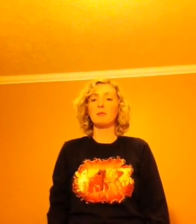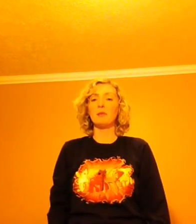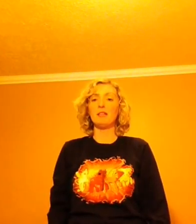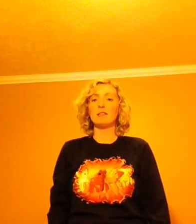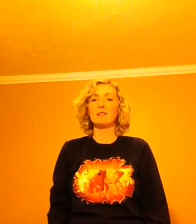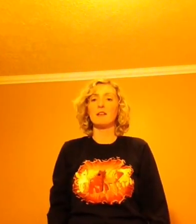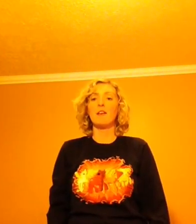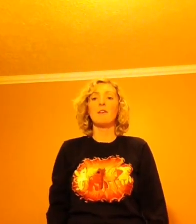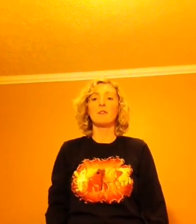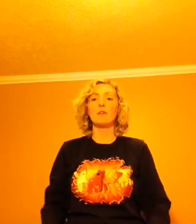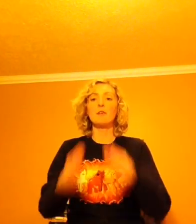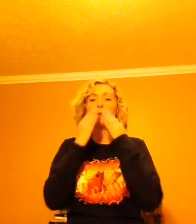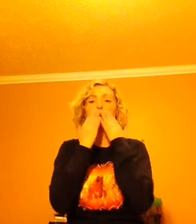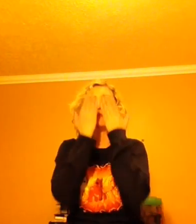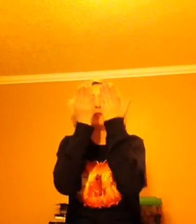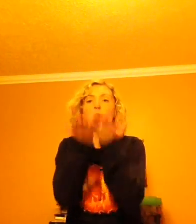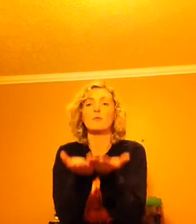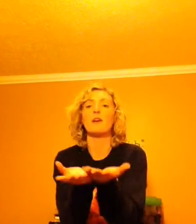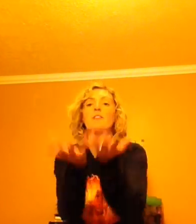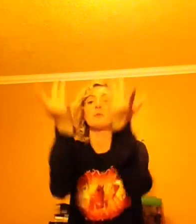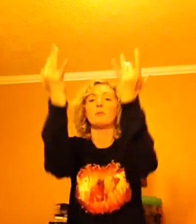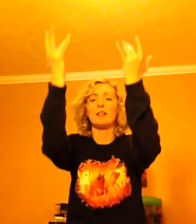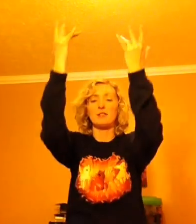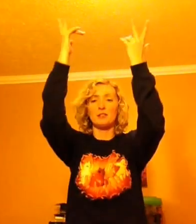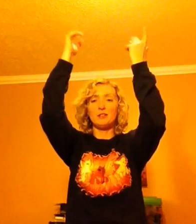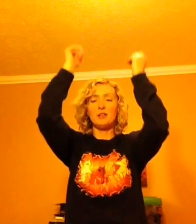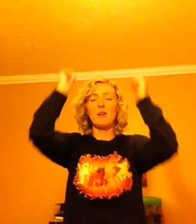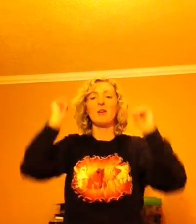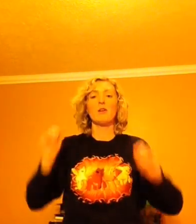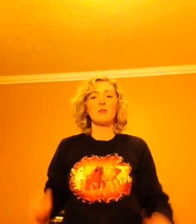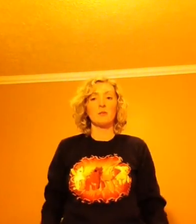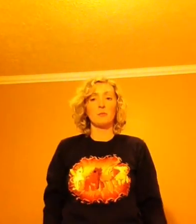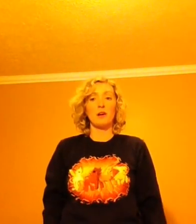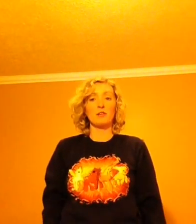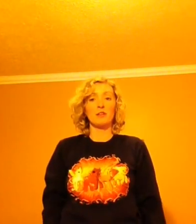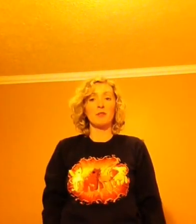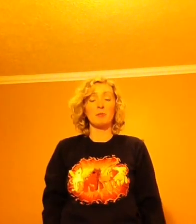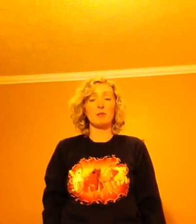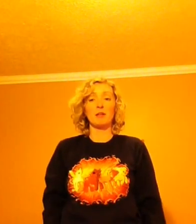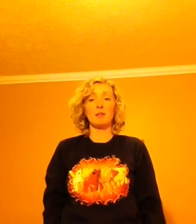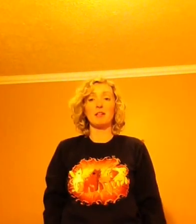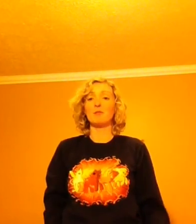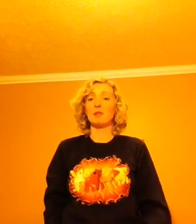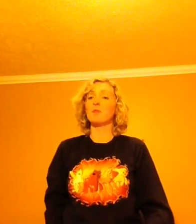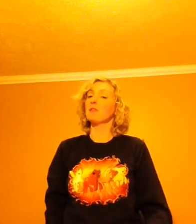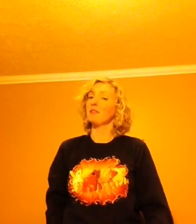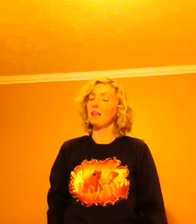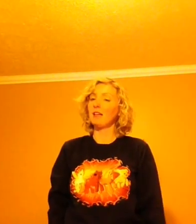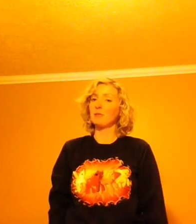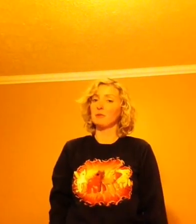the plants. The third way is respiration, water vapor coming up from the animals.